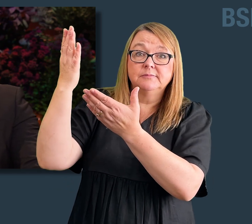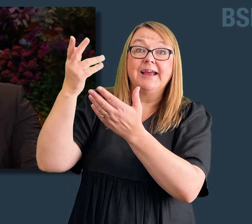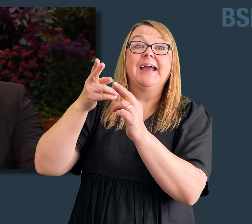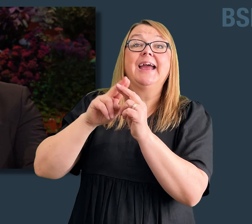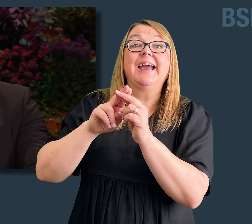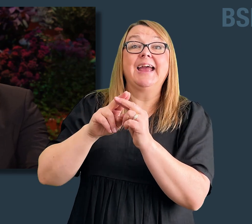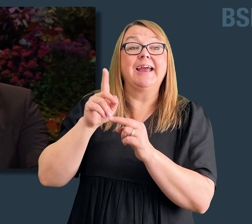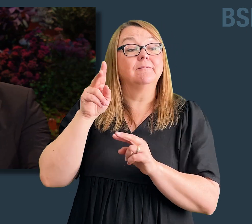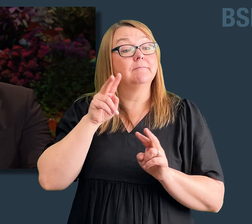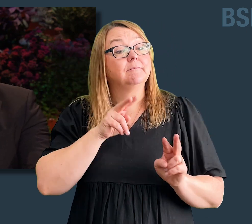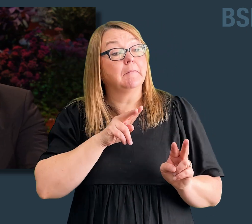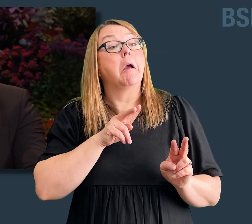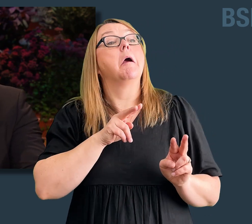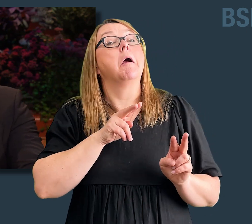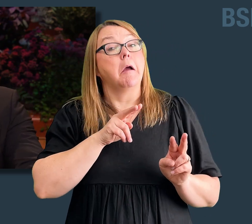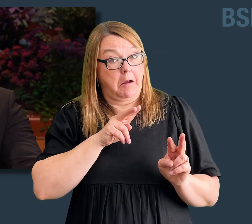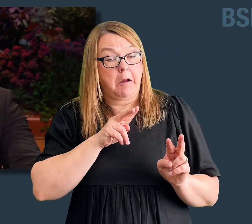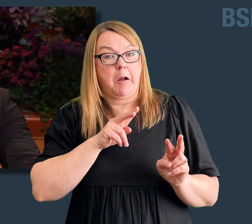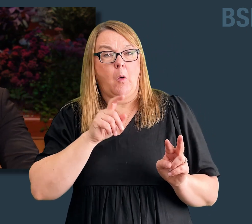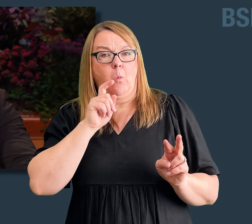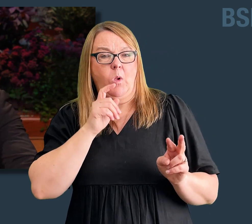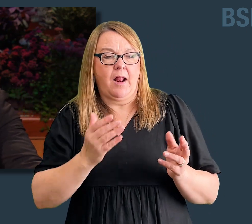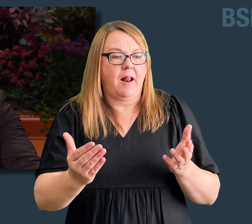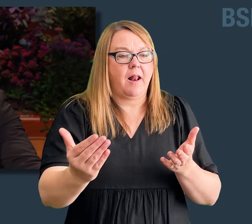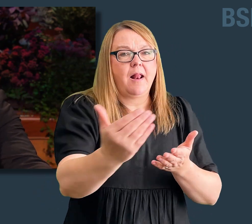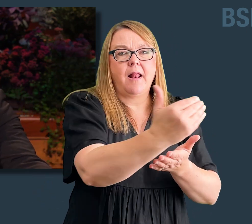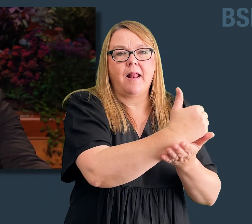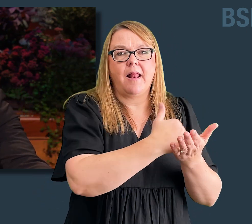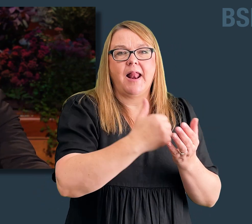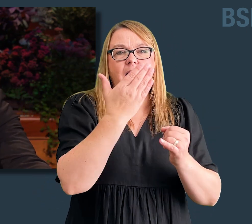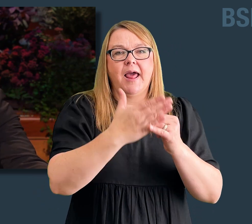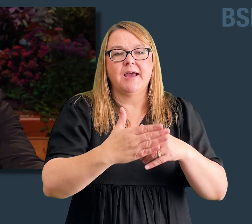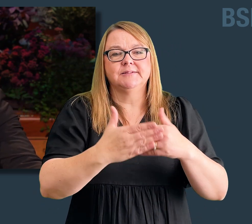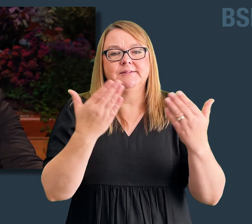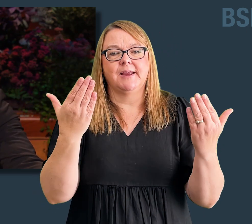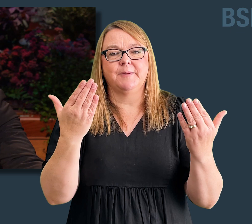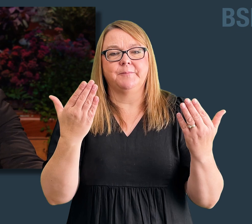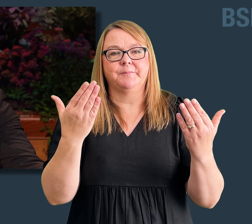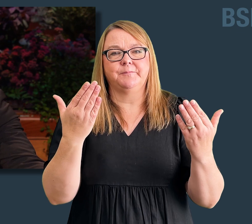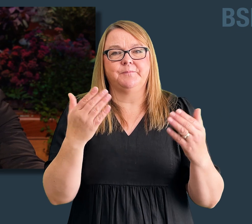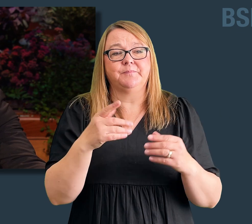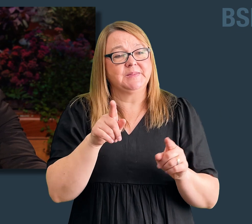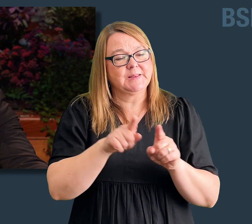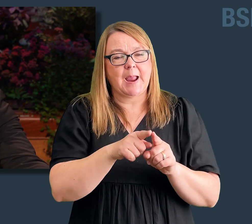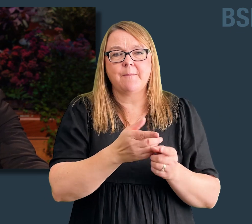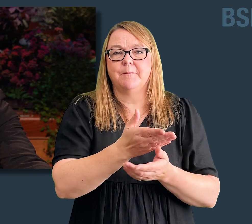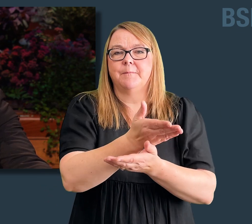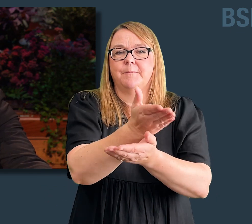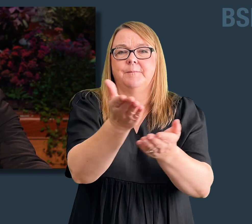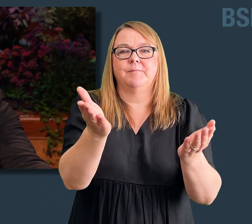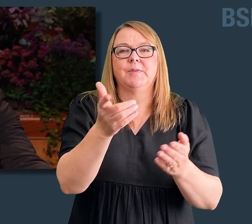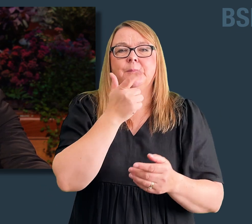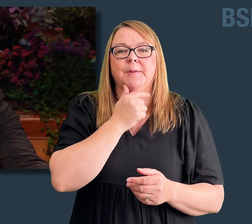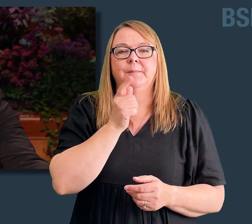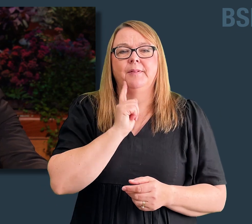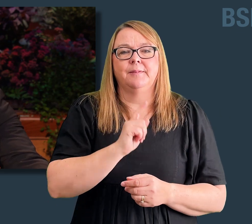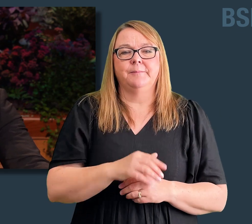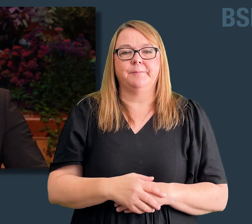puteth his trust in the Lord, the same shall be lifted up at the last day. Yea, and this was